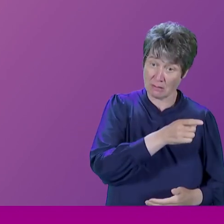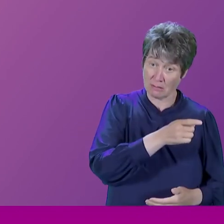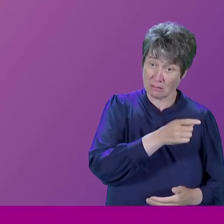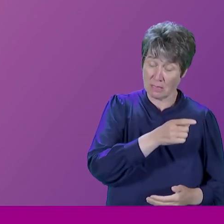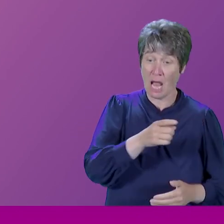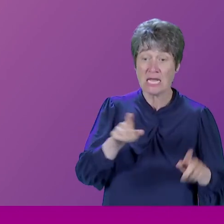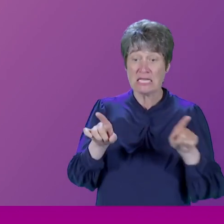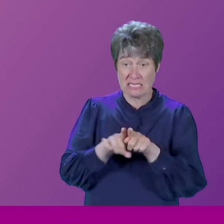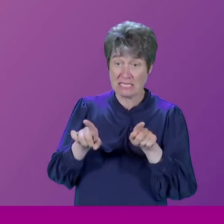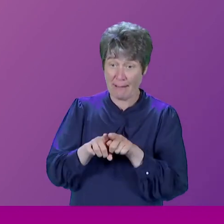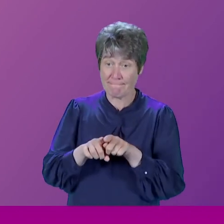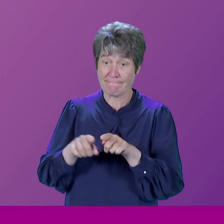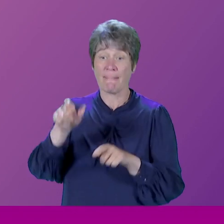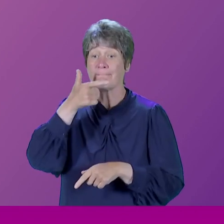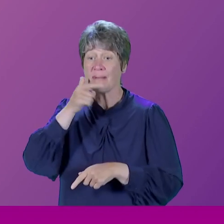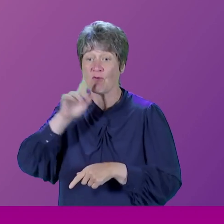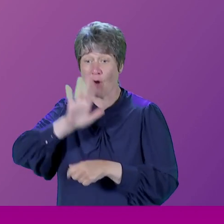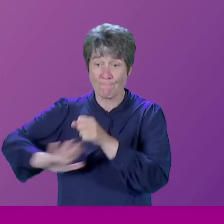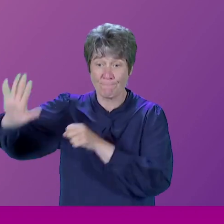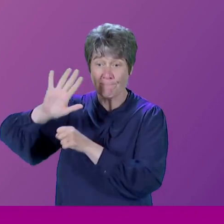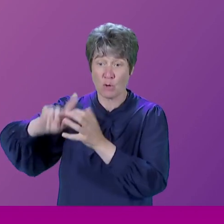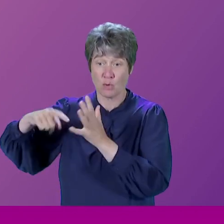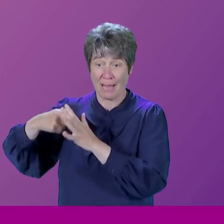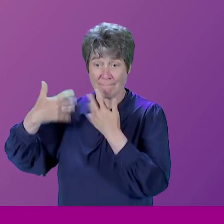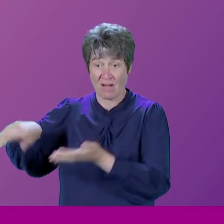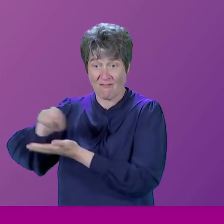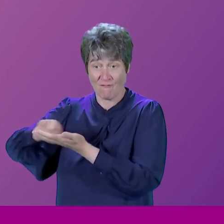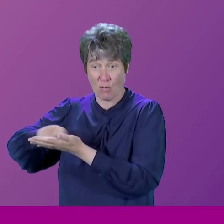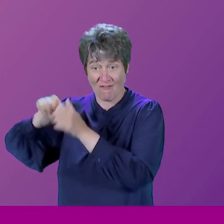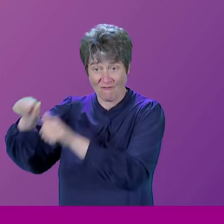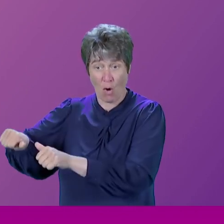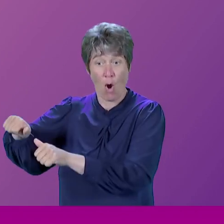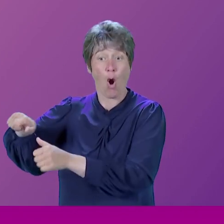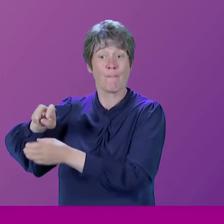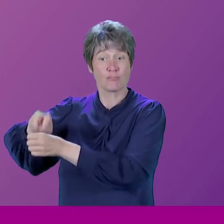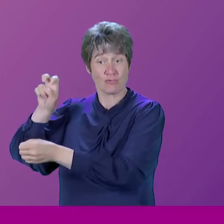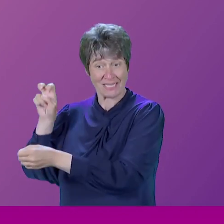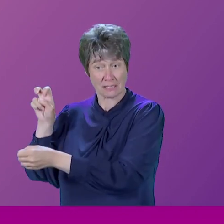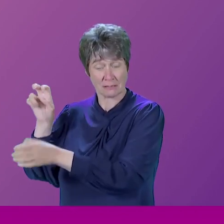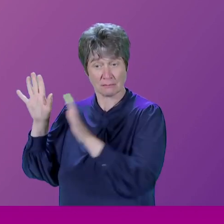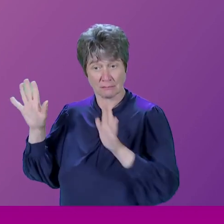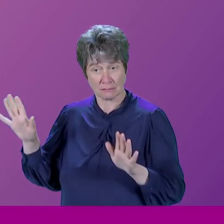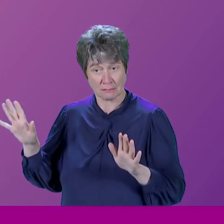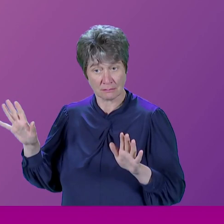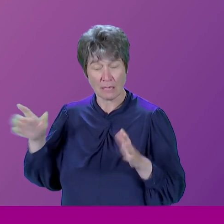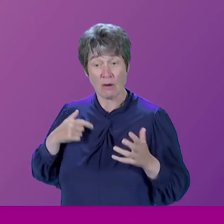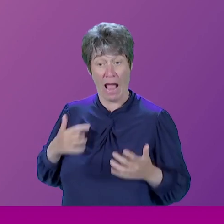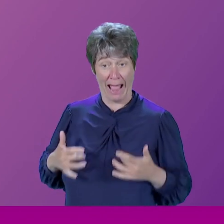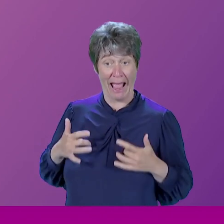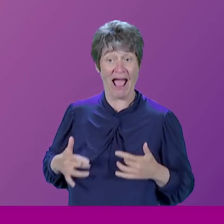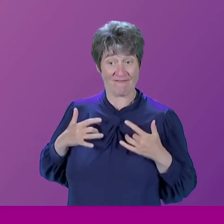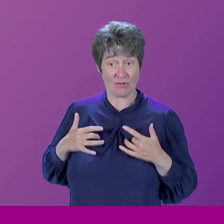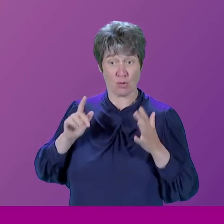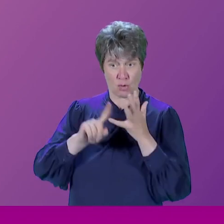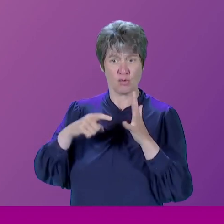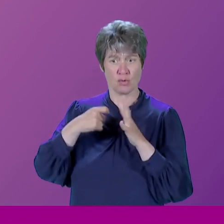for Brexit. That doesn't mean I don't have an opinion. I mean, I very much believe in the strength of the United Kingdom and I would like to